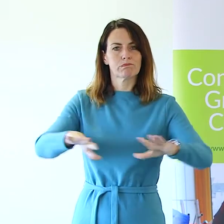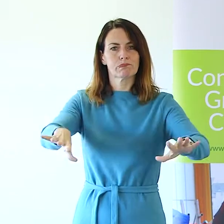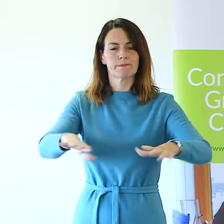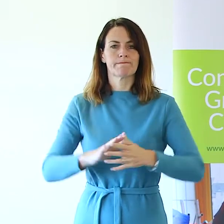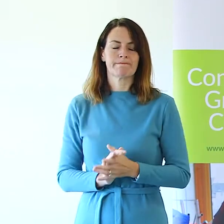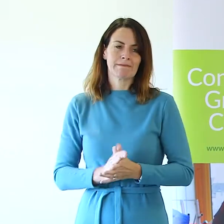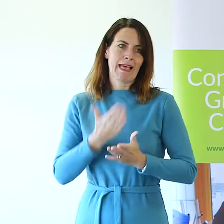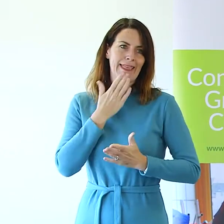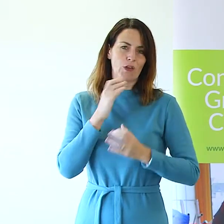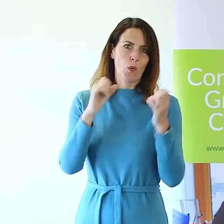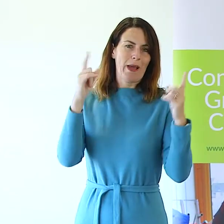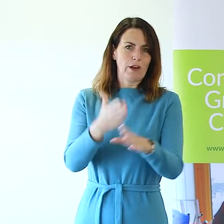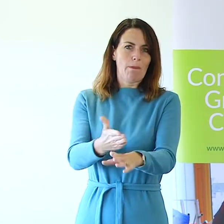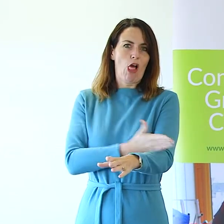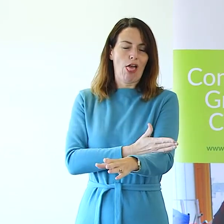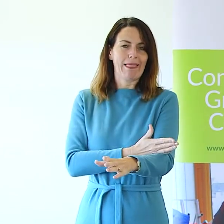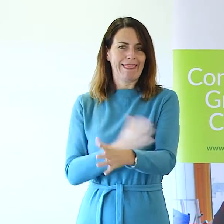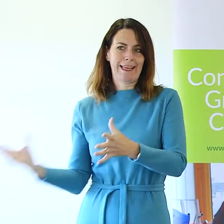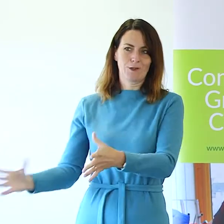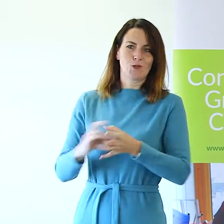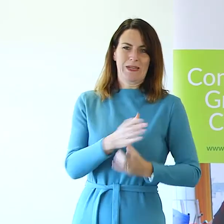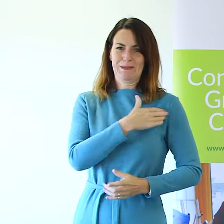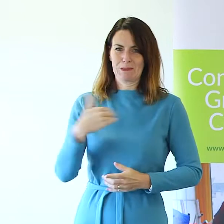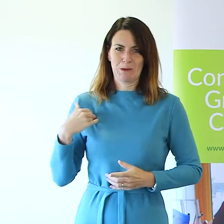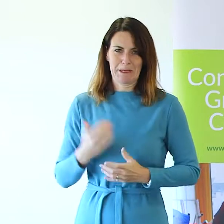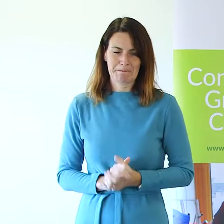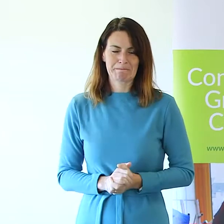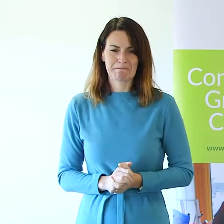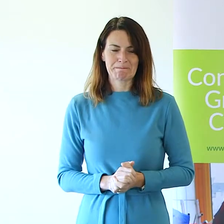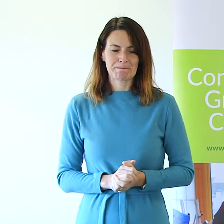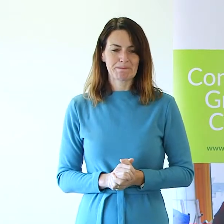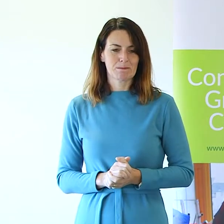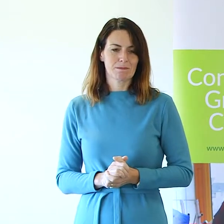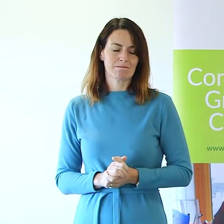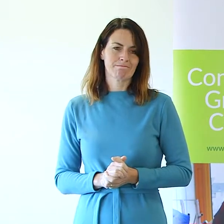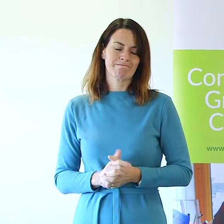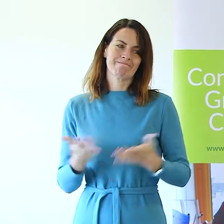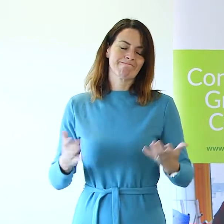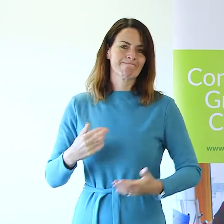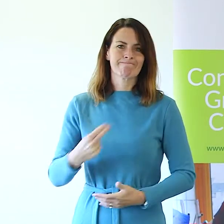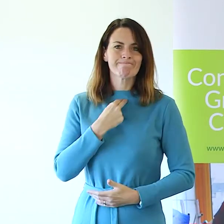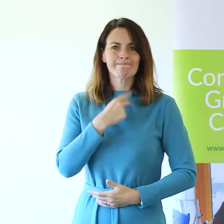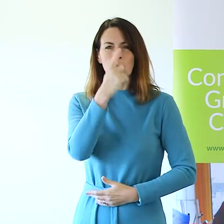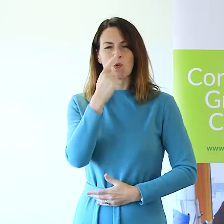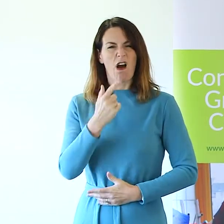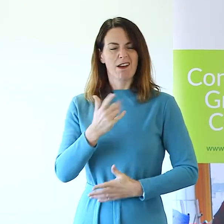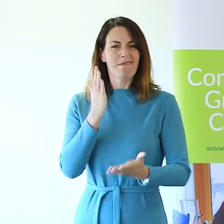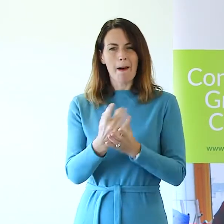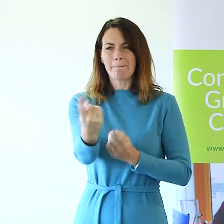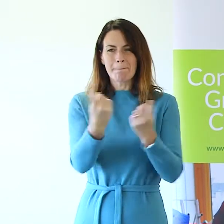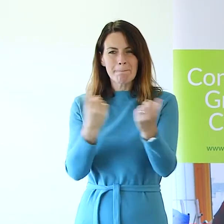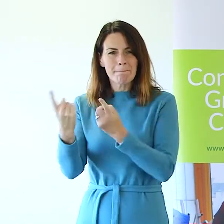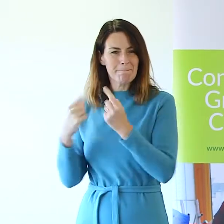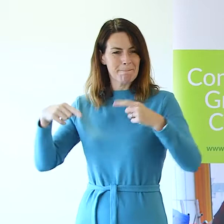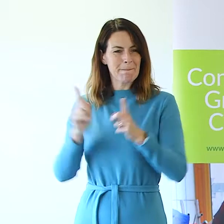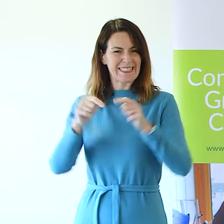much for getting up early and joining us this morning. We're really sad that you can't be with us here in